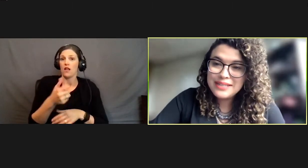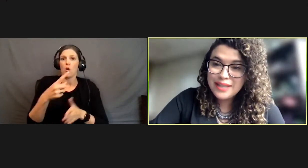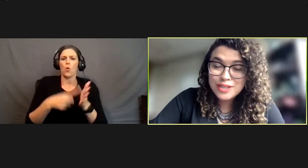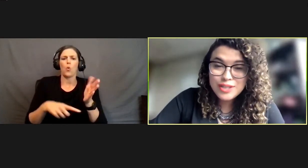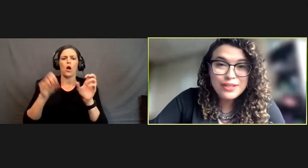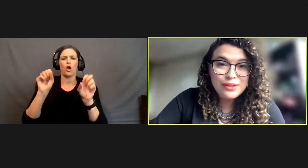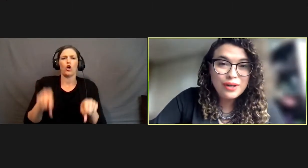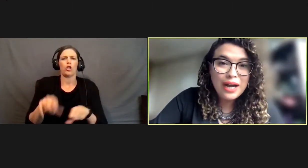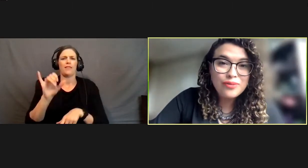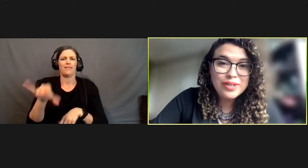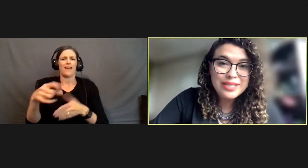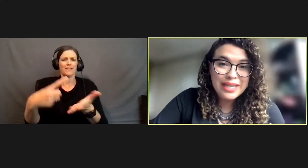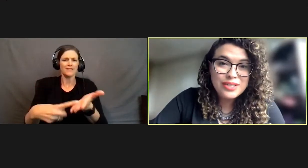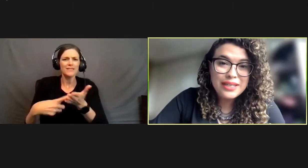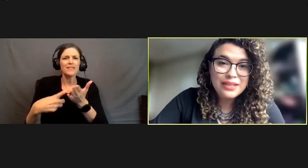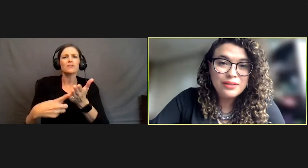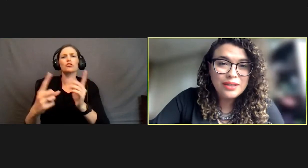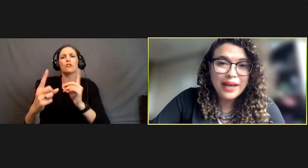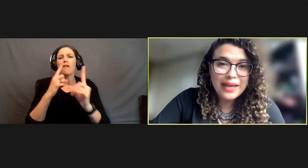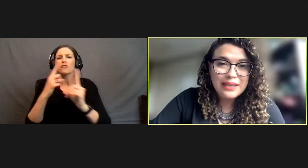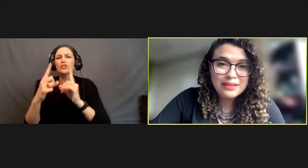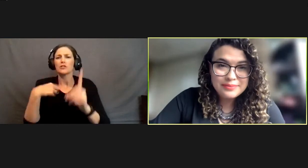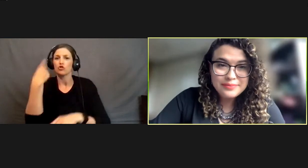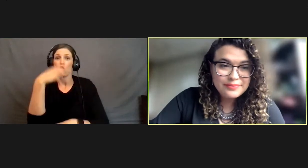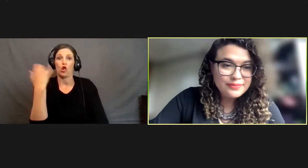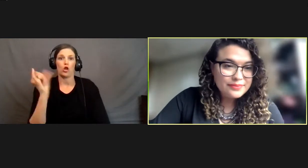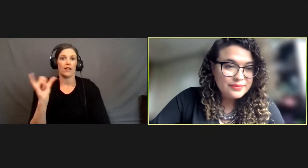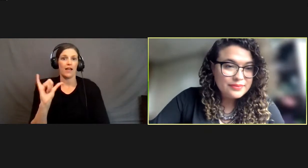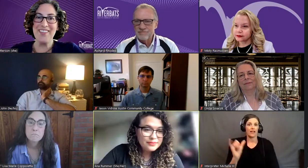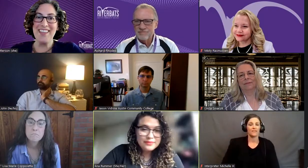that discussion or conversation look like?